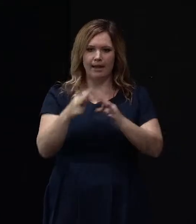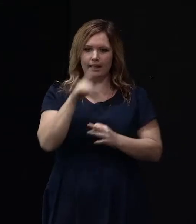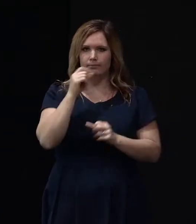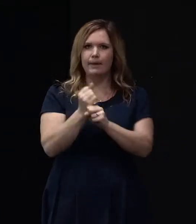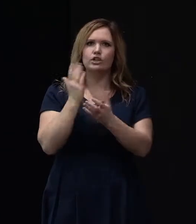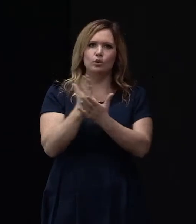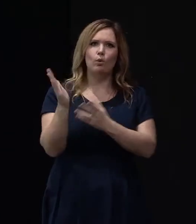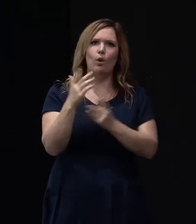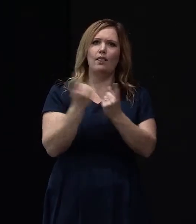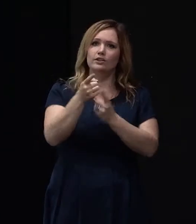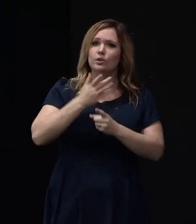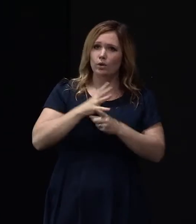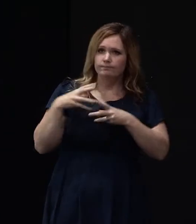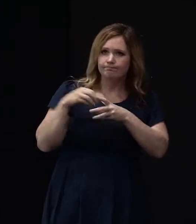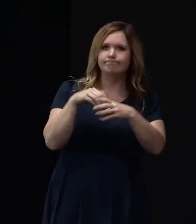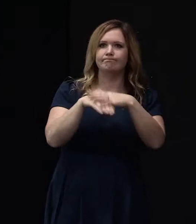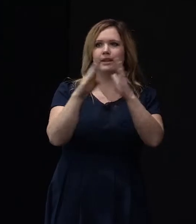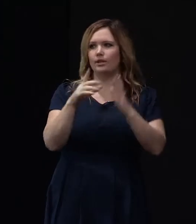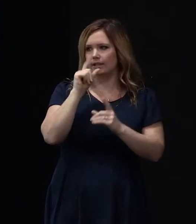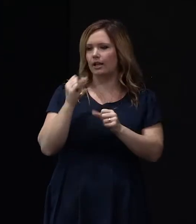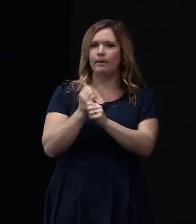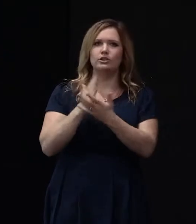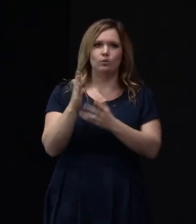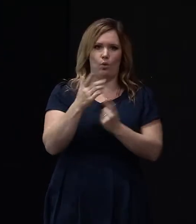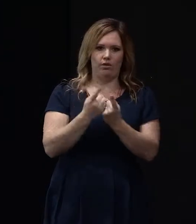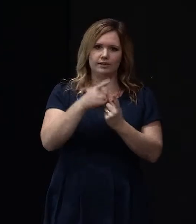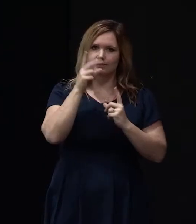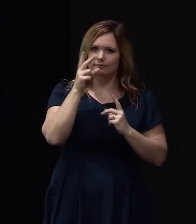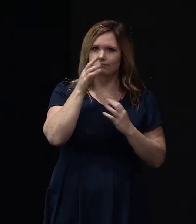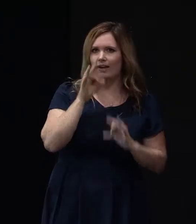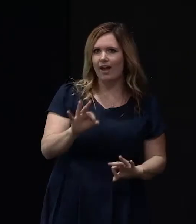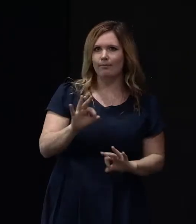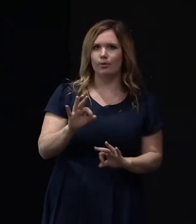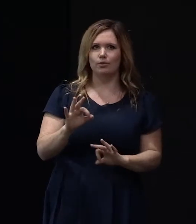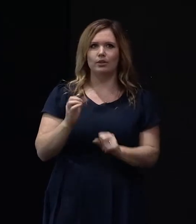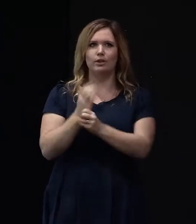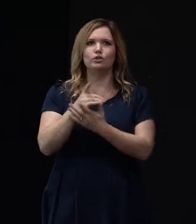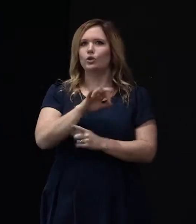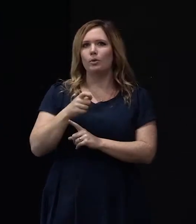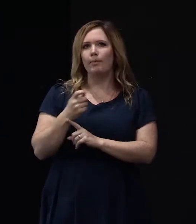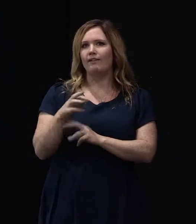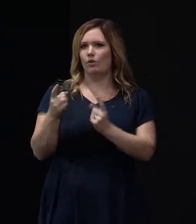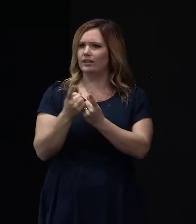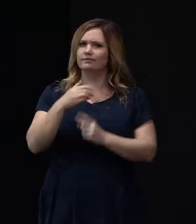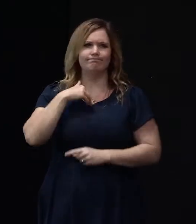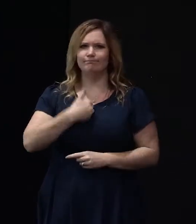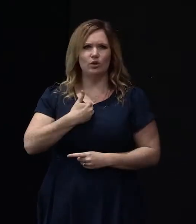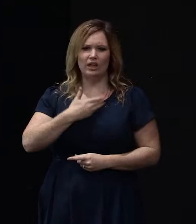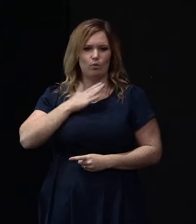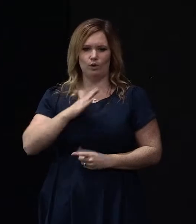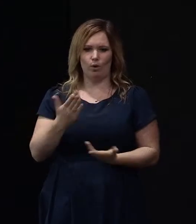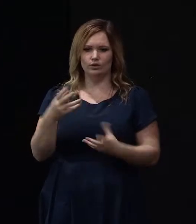you've included the activities and spaces that you really want and that you're not paying for things that you don't really need or don't really want.